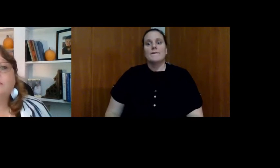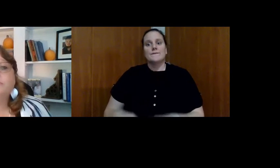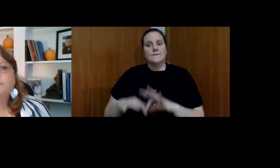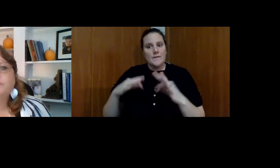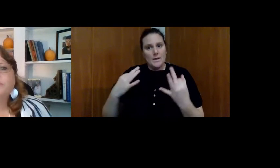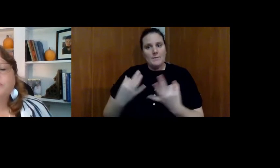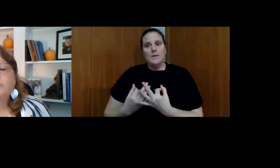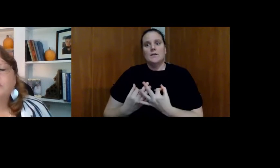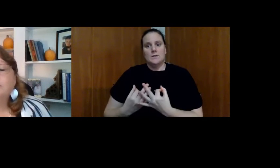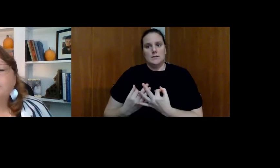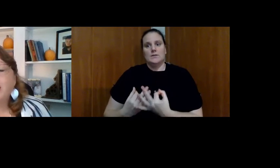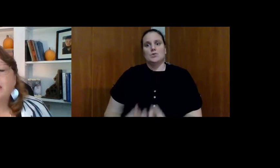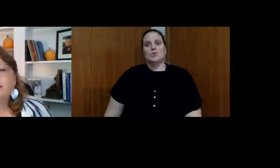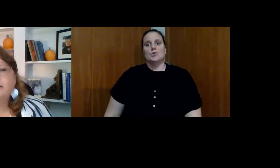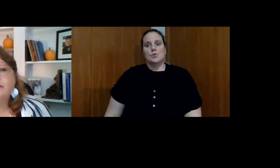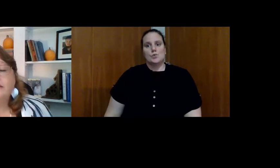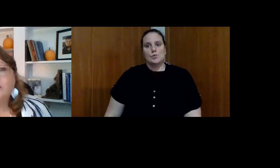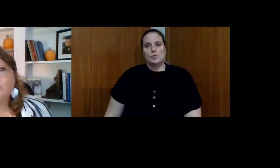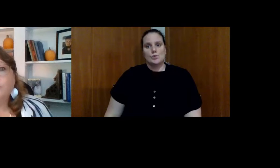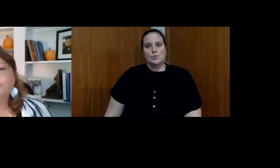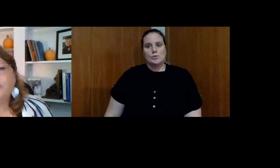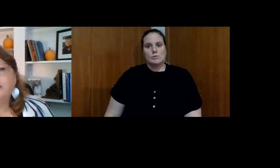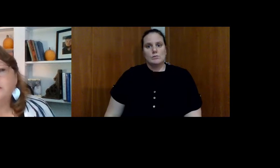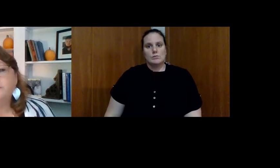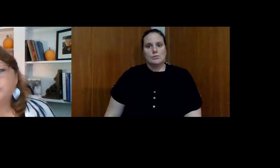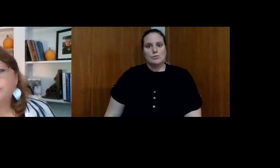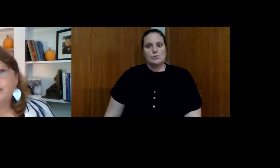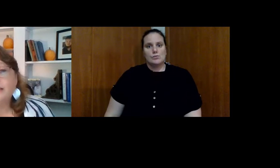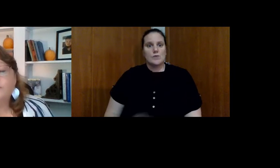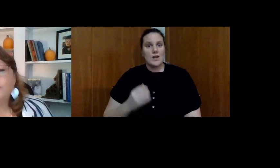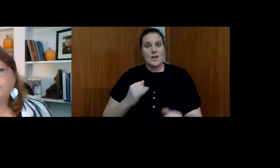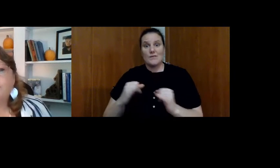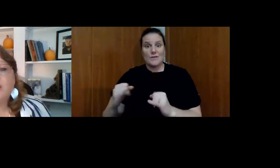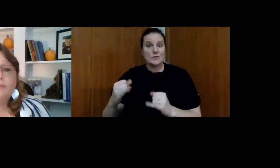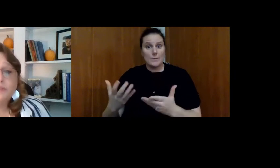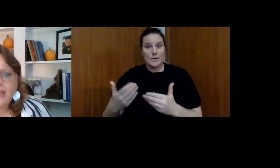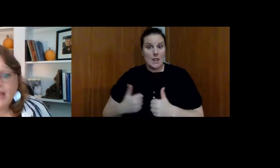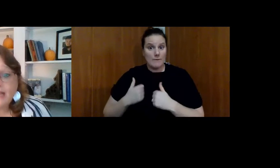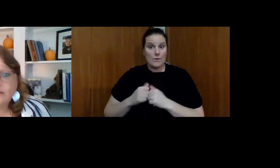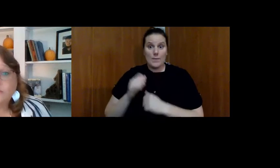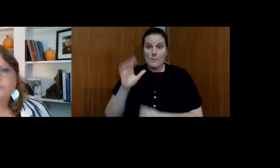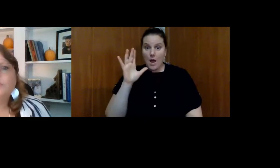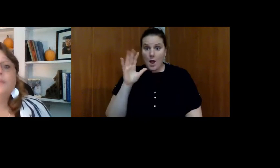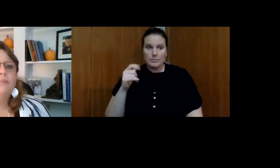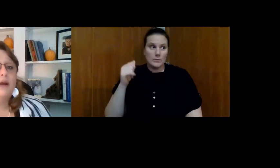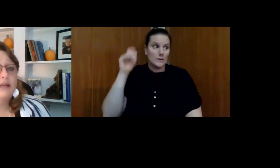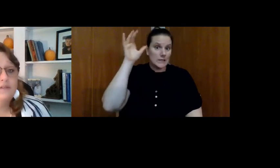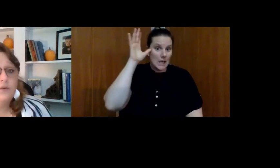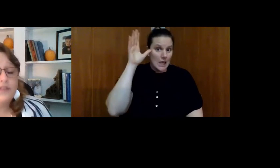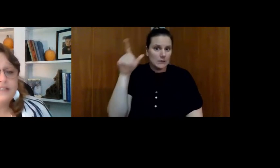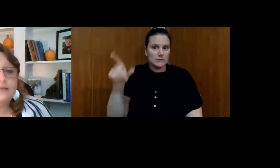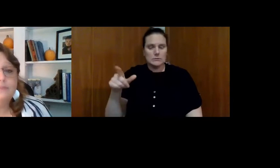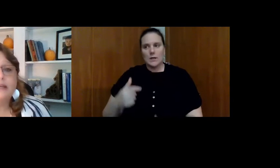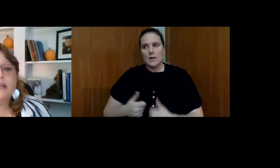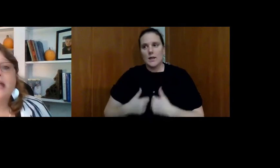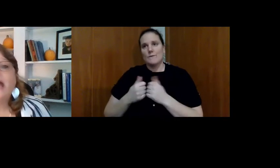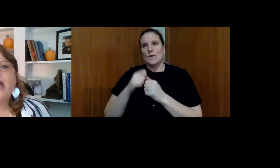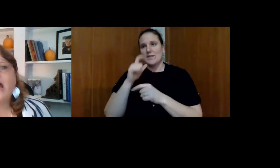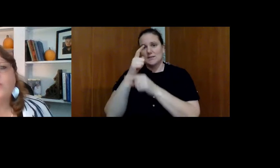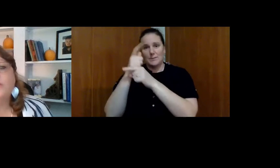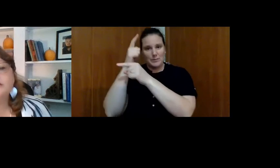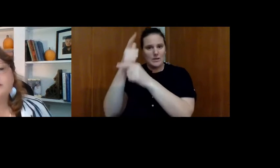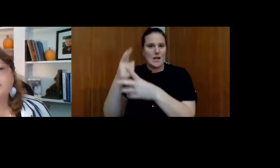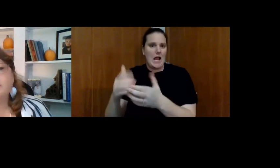might, you know, an individual might live with mom or dad or they might live with a sibling,